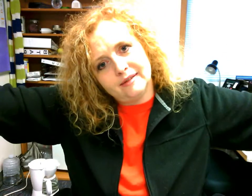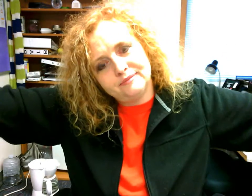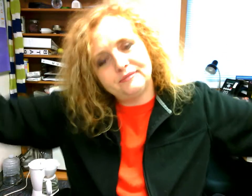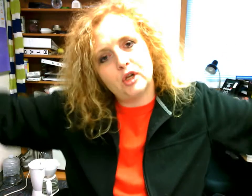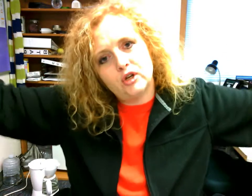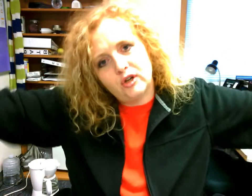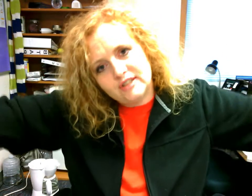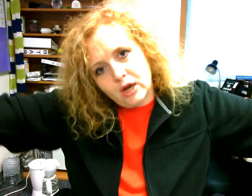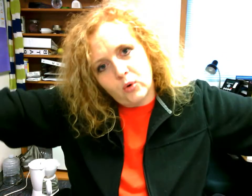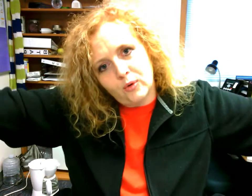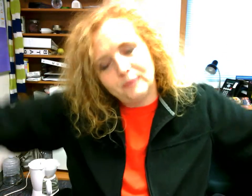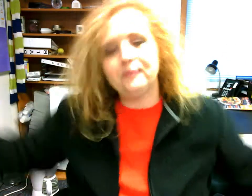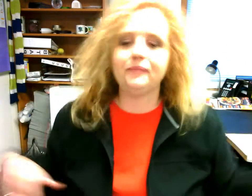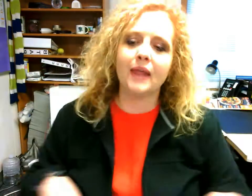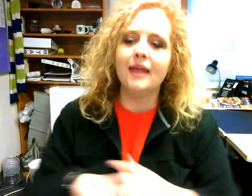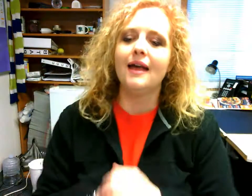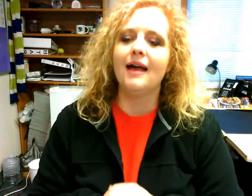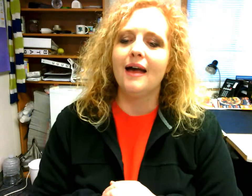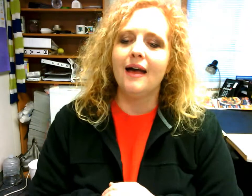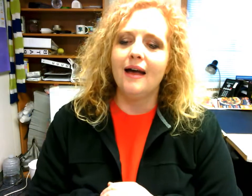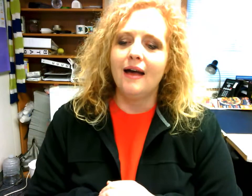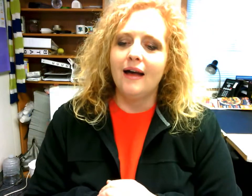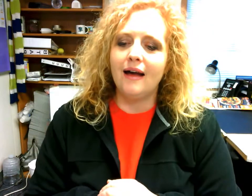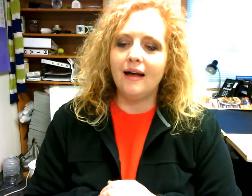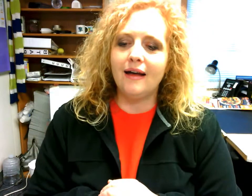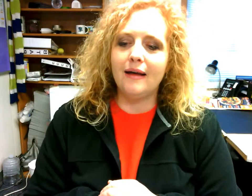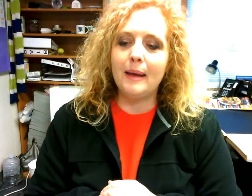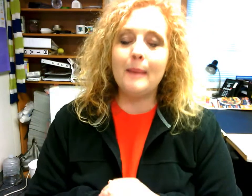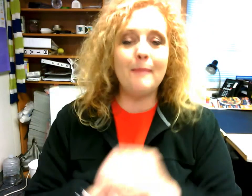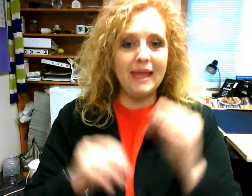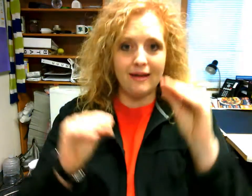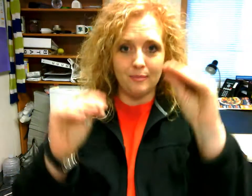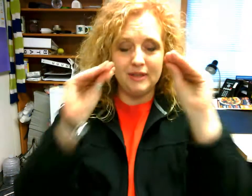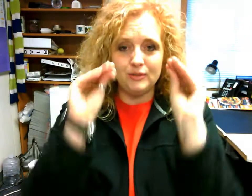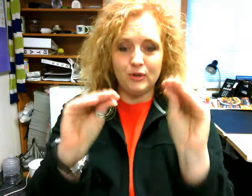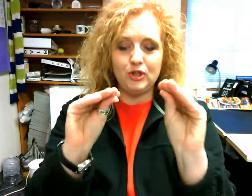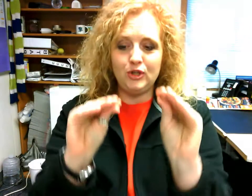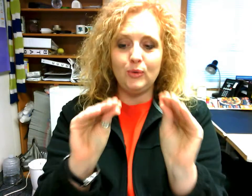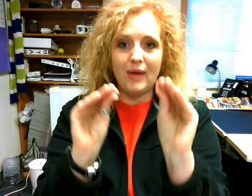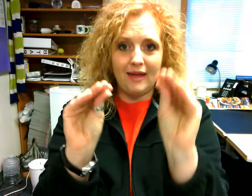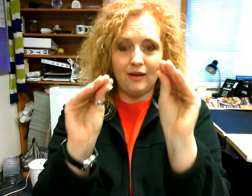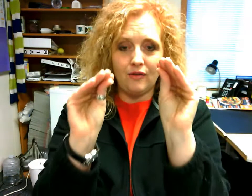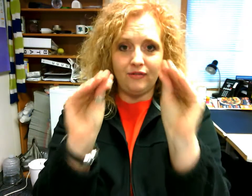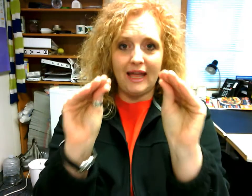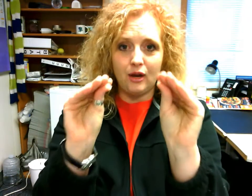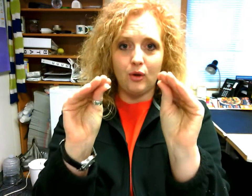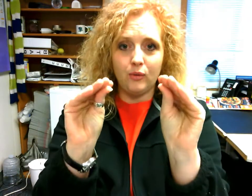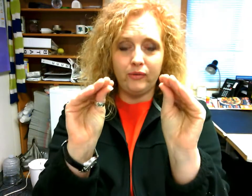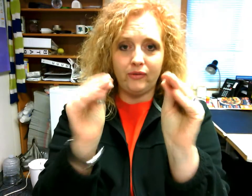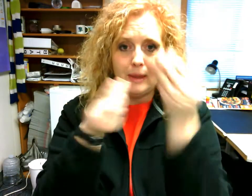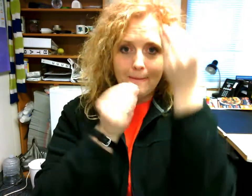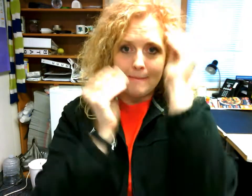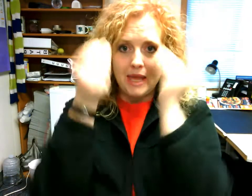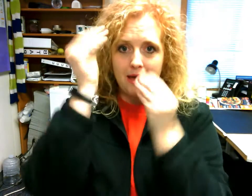scarecrow uh makeup is with two flat o's makeup